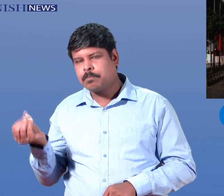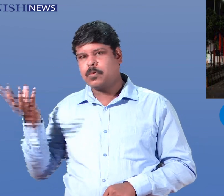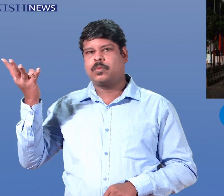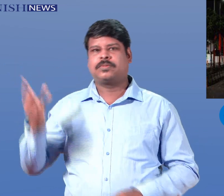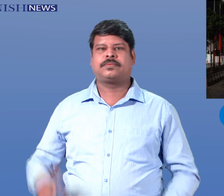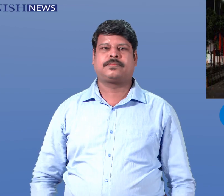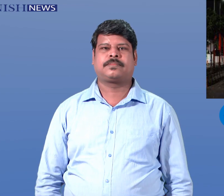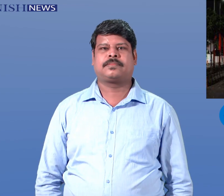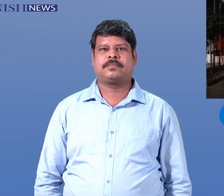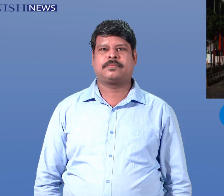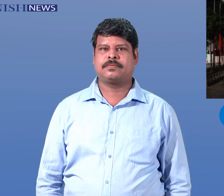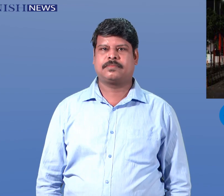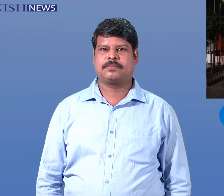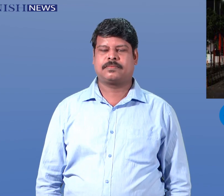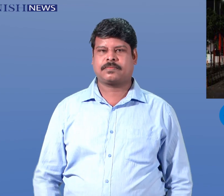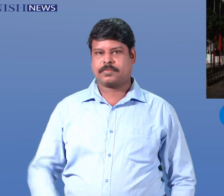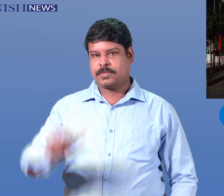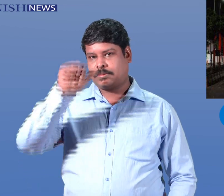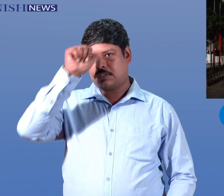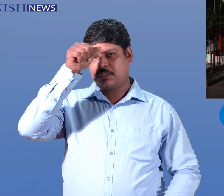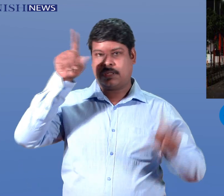Secretary. National News